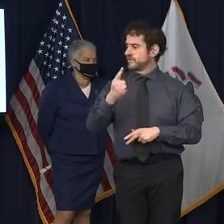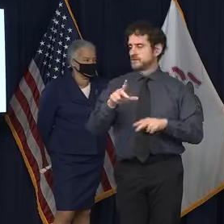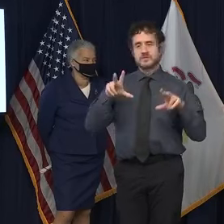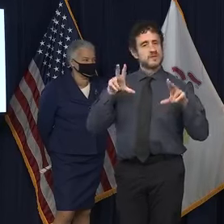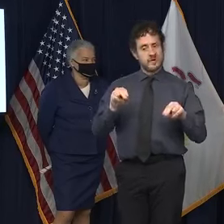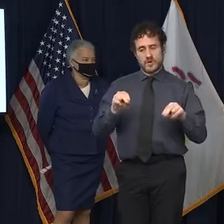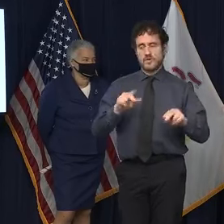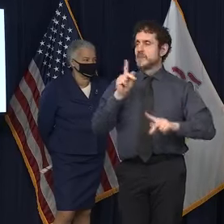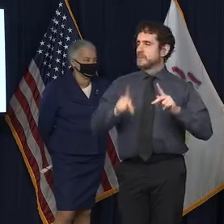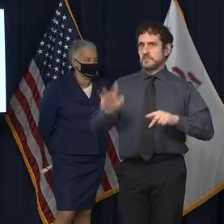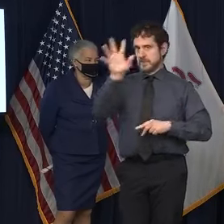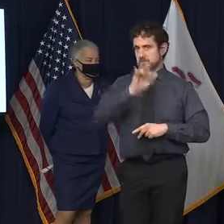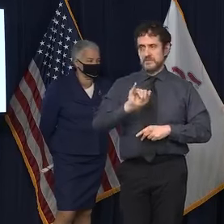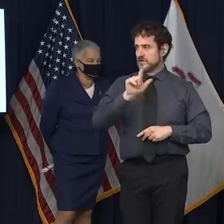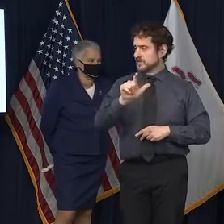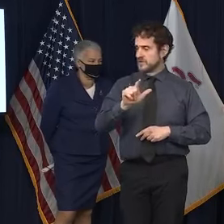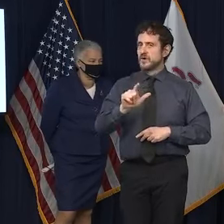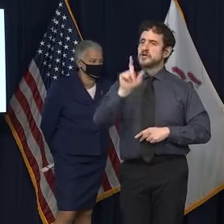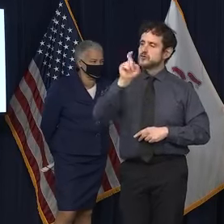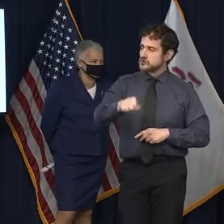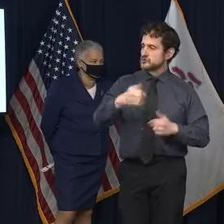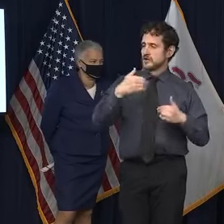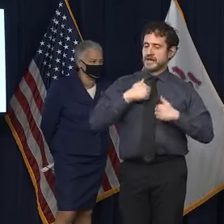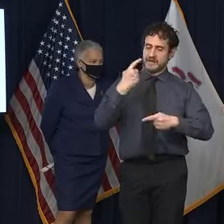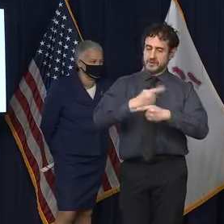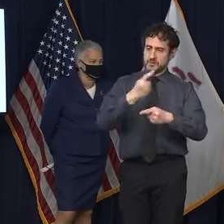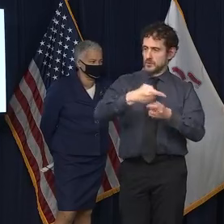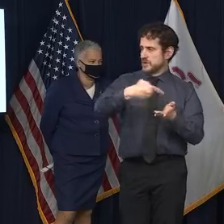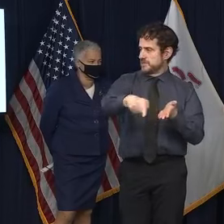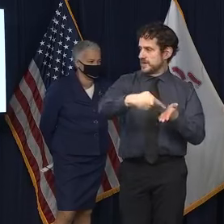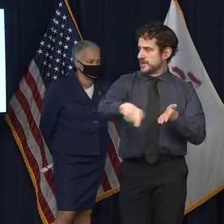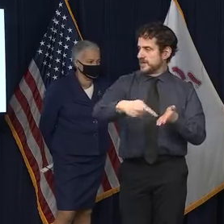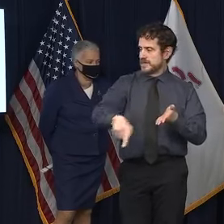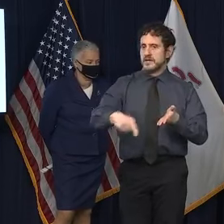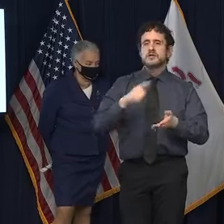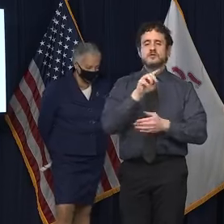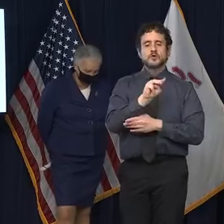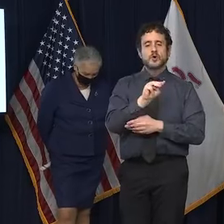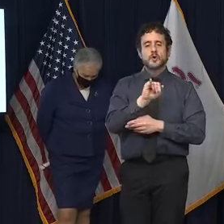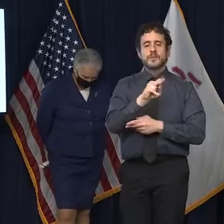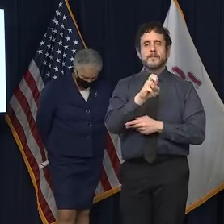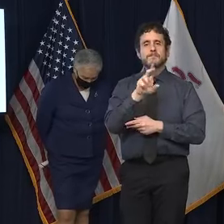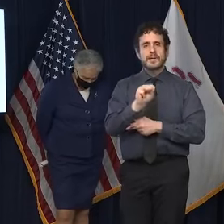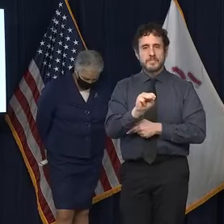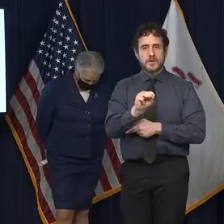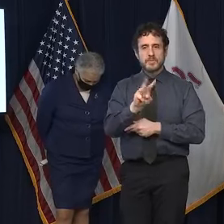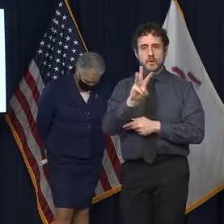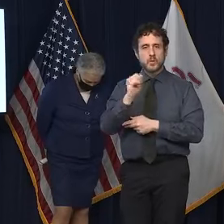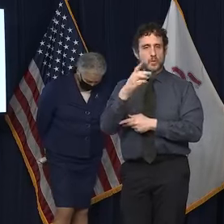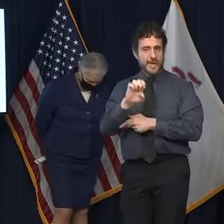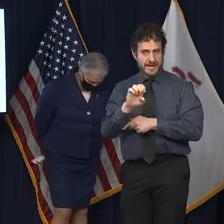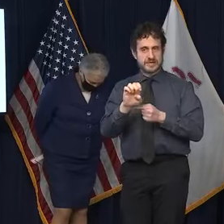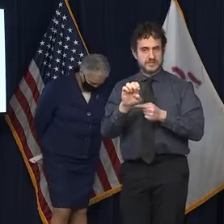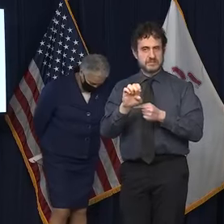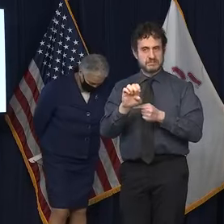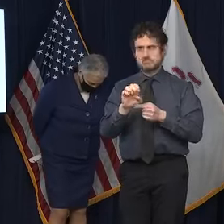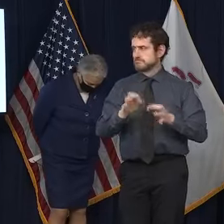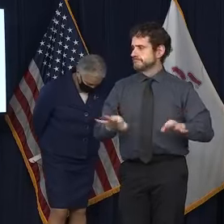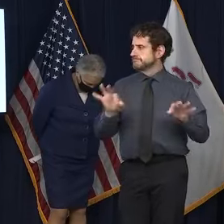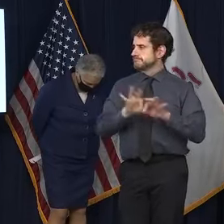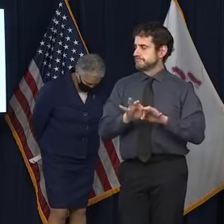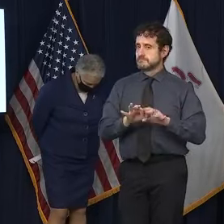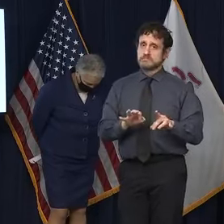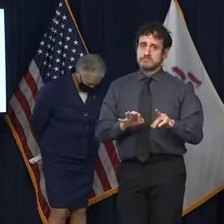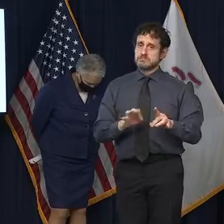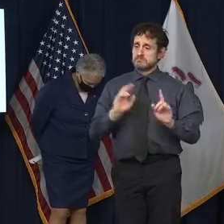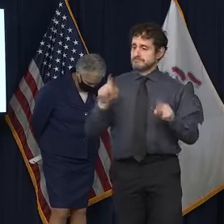The people of Illinois deserve to follow. We have a very long path, longer than some